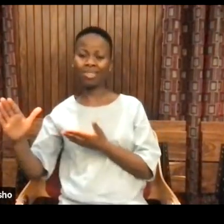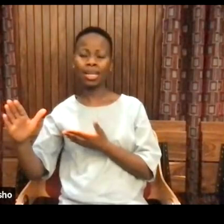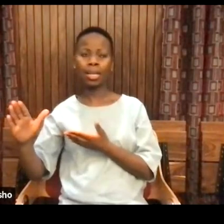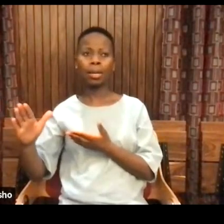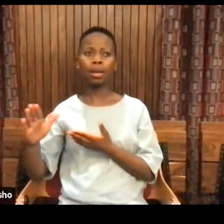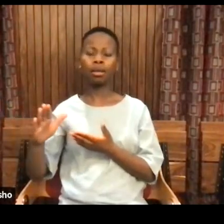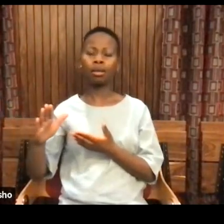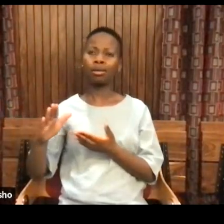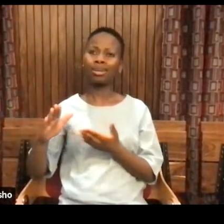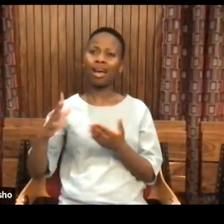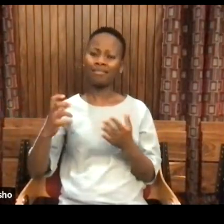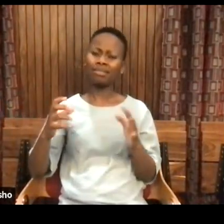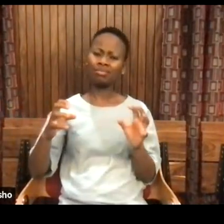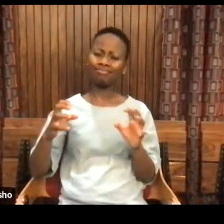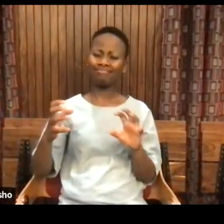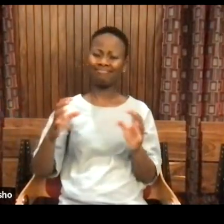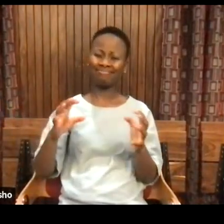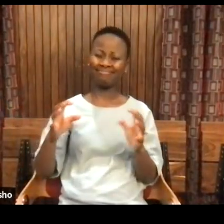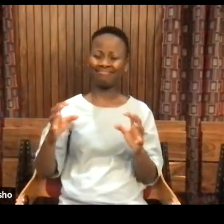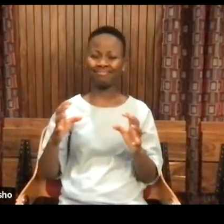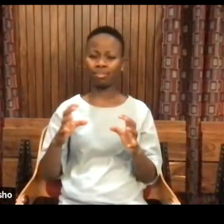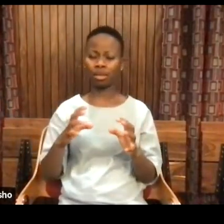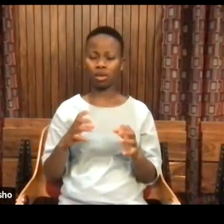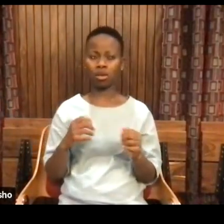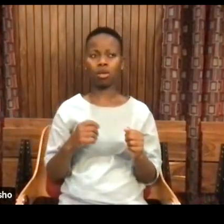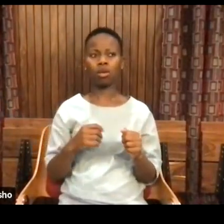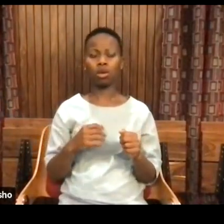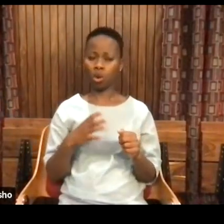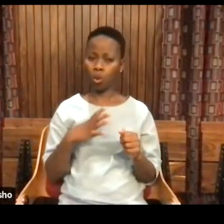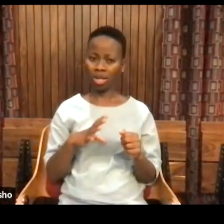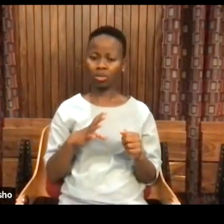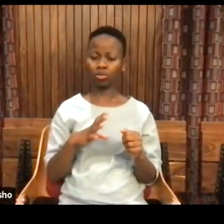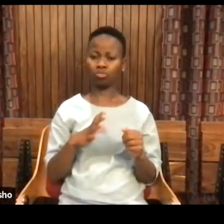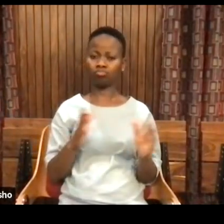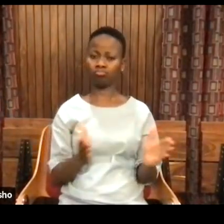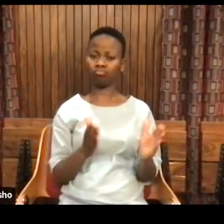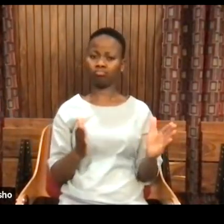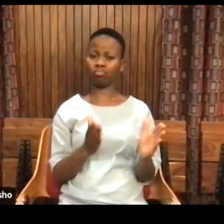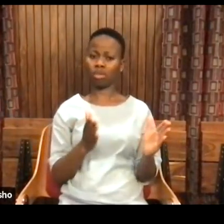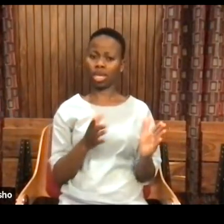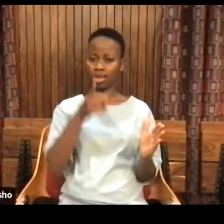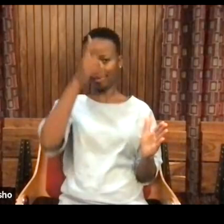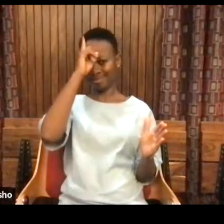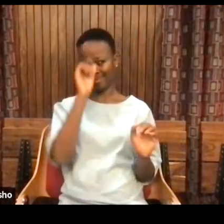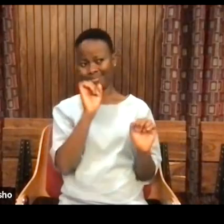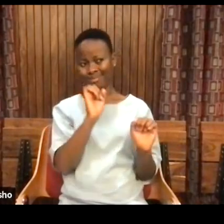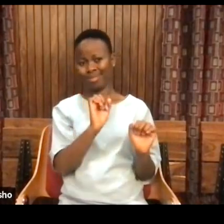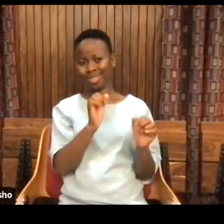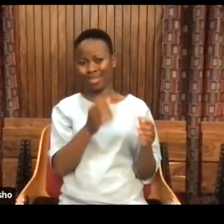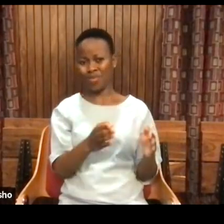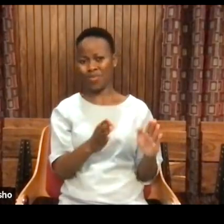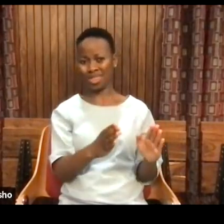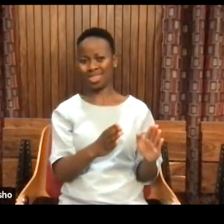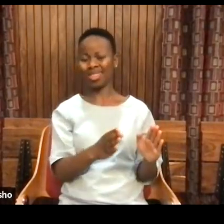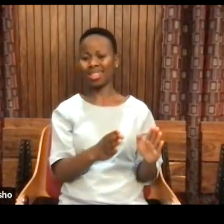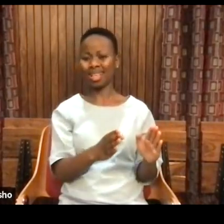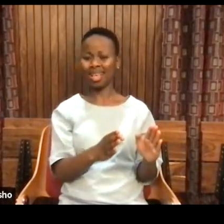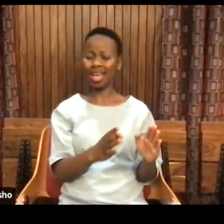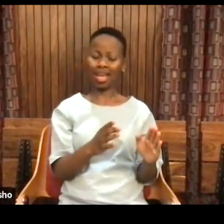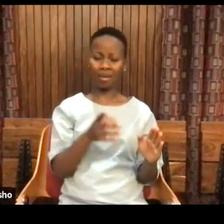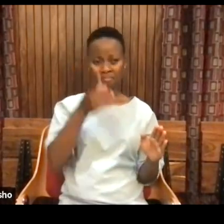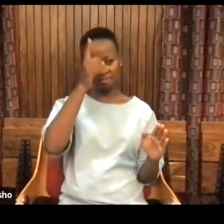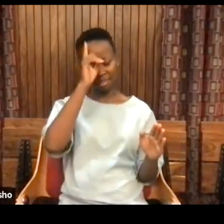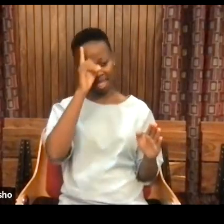exclusively want to resurrect or, you know, promote or whatever, the African technologies. So we want an